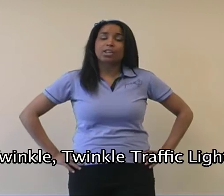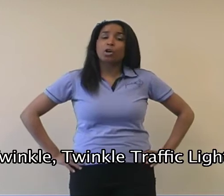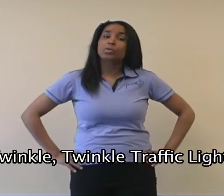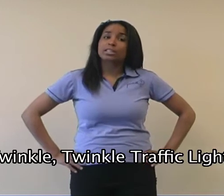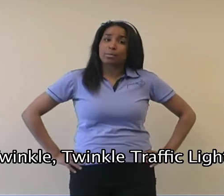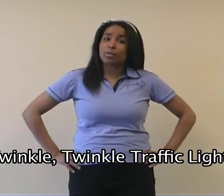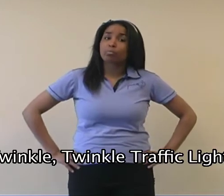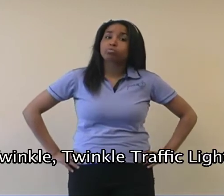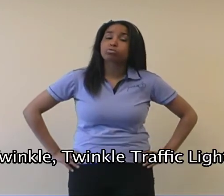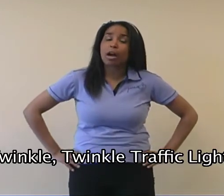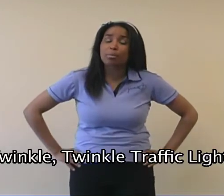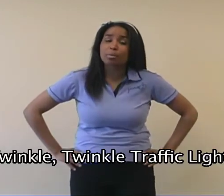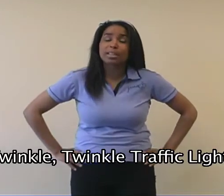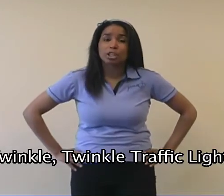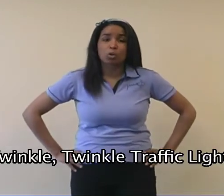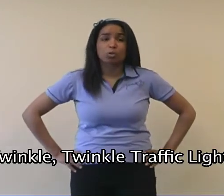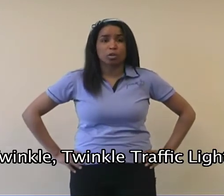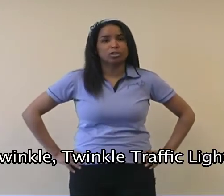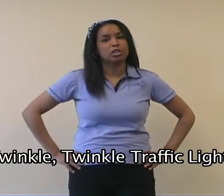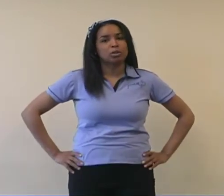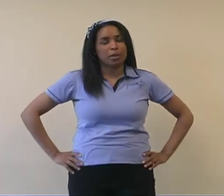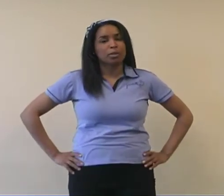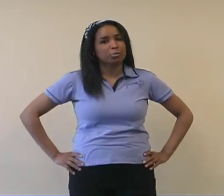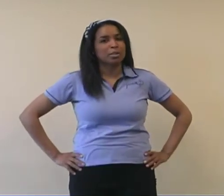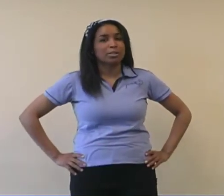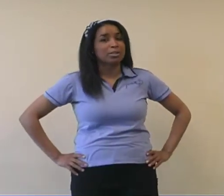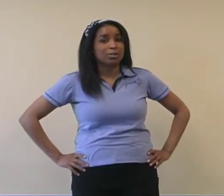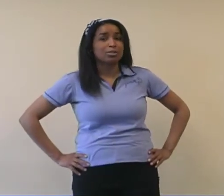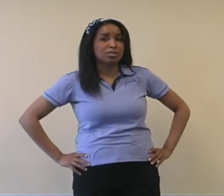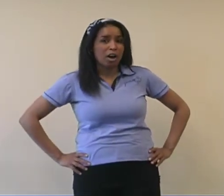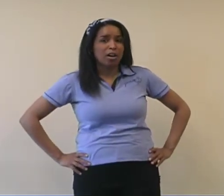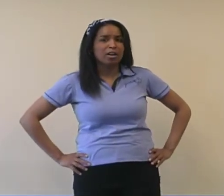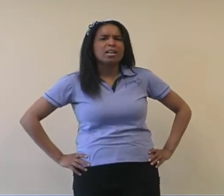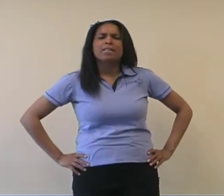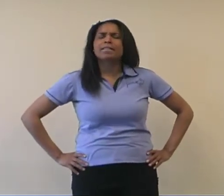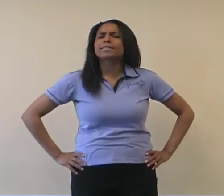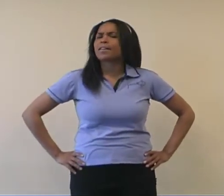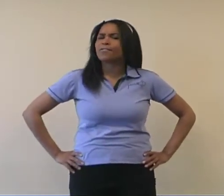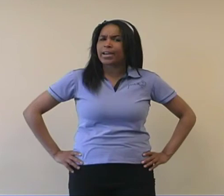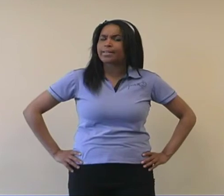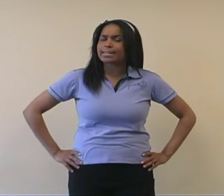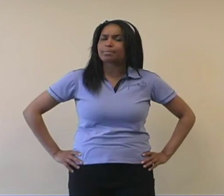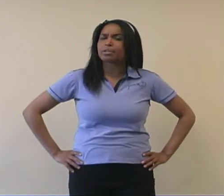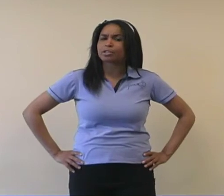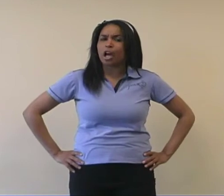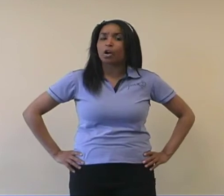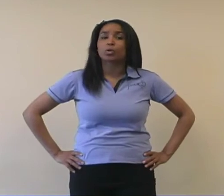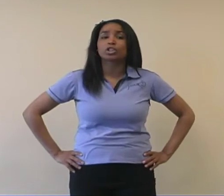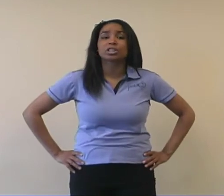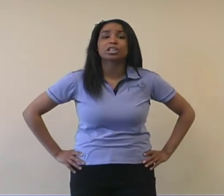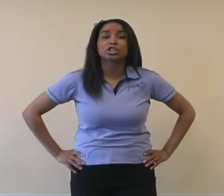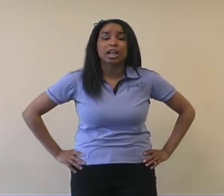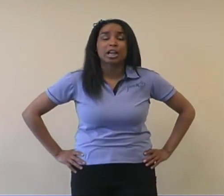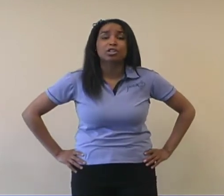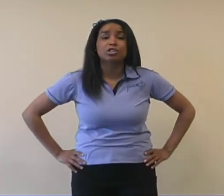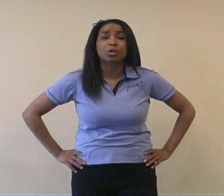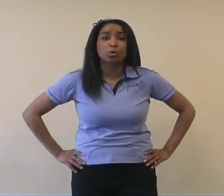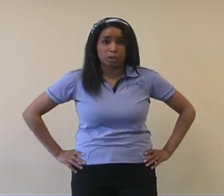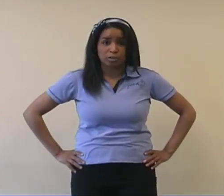know some of you probably know the words to Twinkle, Twinkle, Little Star. This is a very similar song. We're just going to change the words.